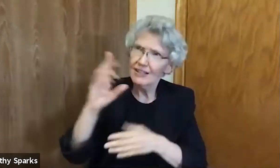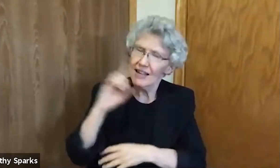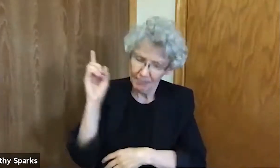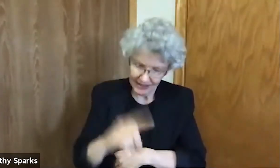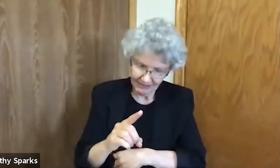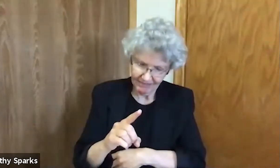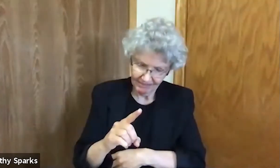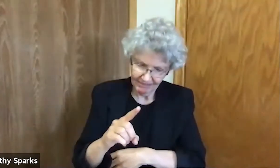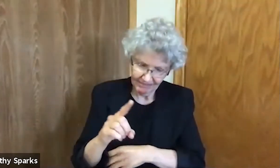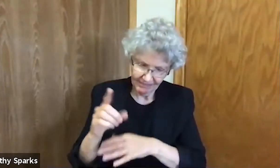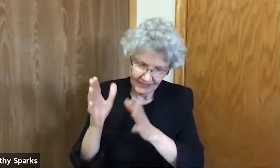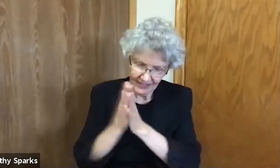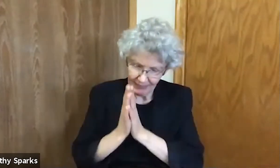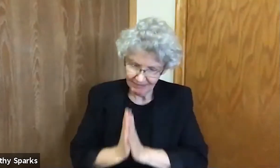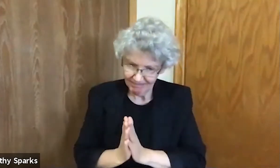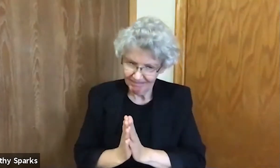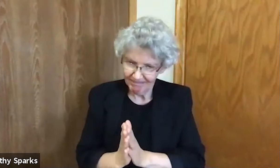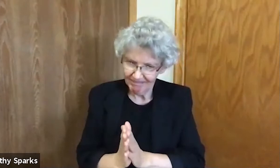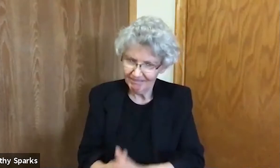carry out your commandments. Amen.